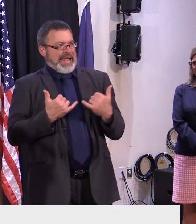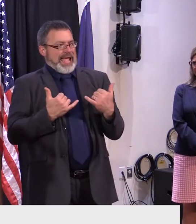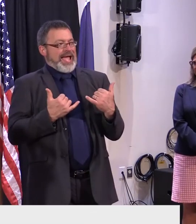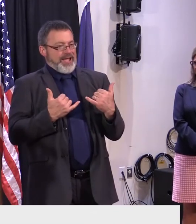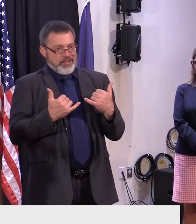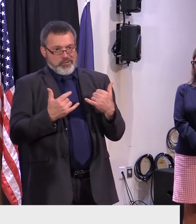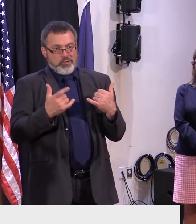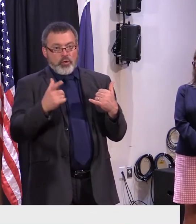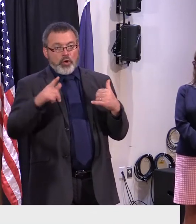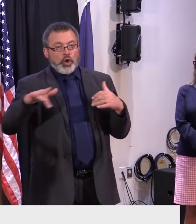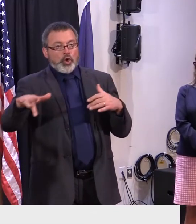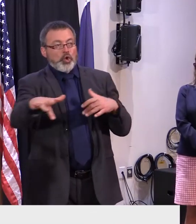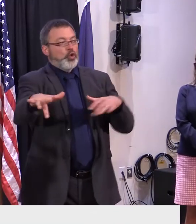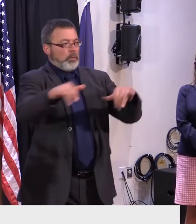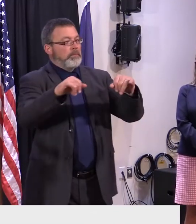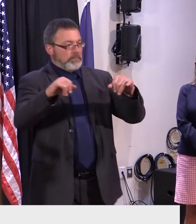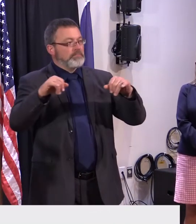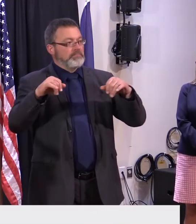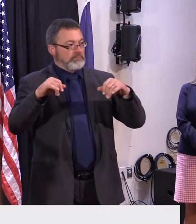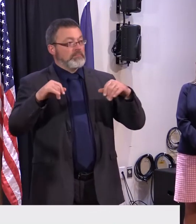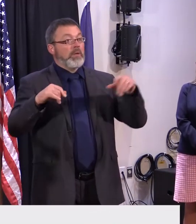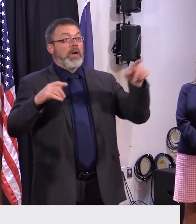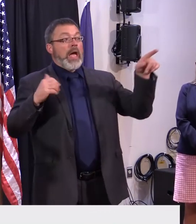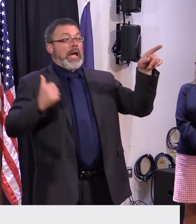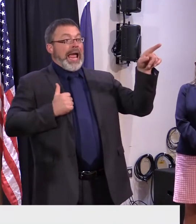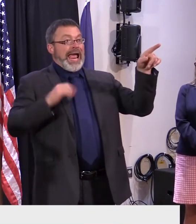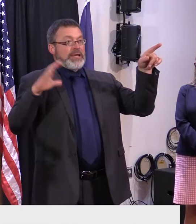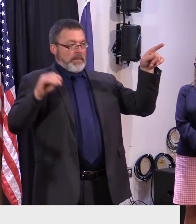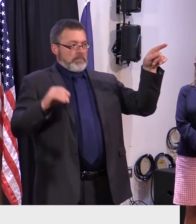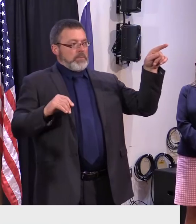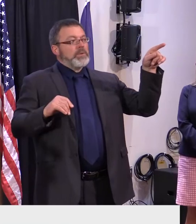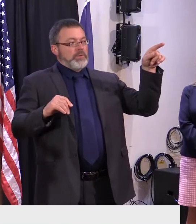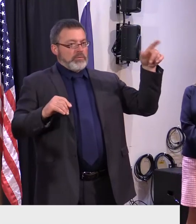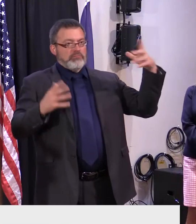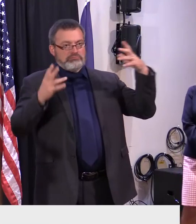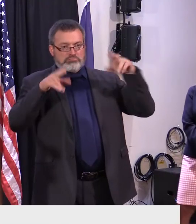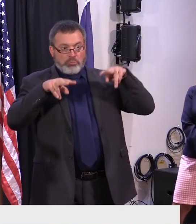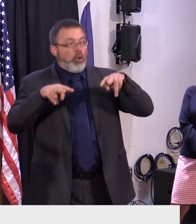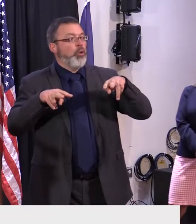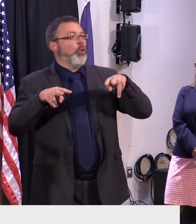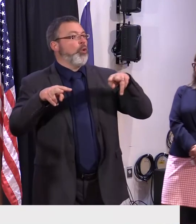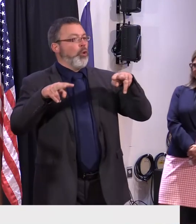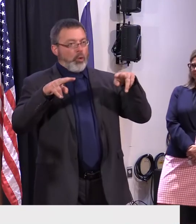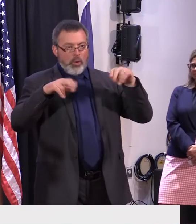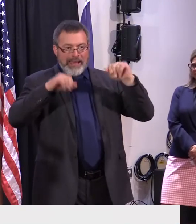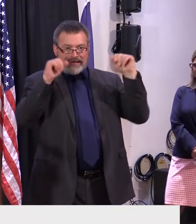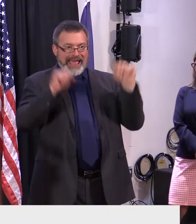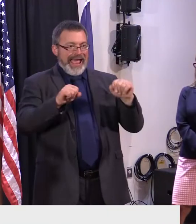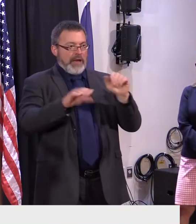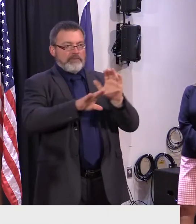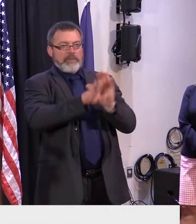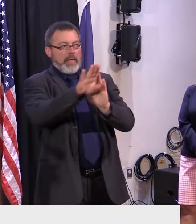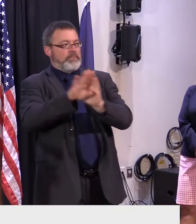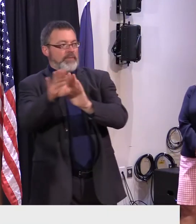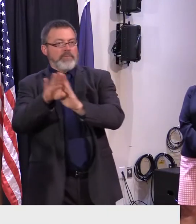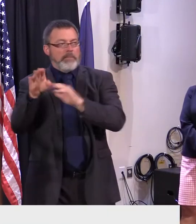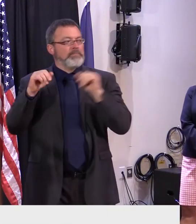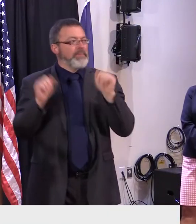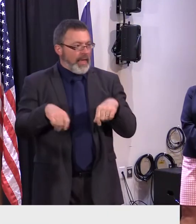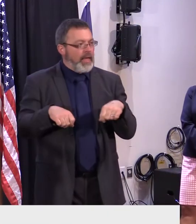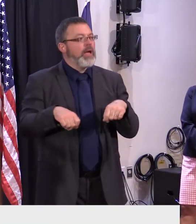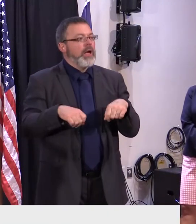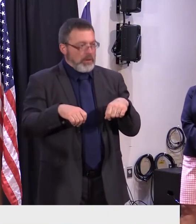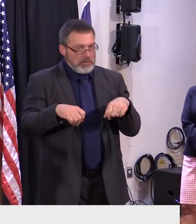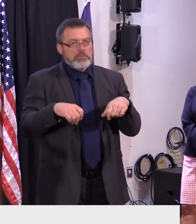uh companies we spoke to at least right now um are enthusiastic and uh interested in doing something